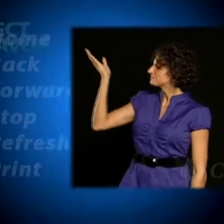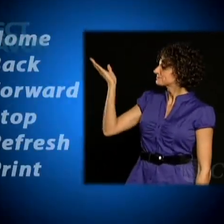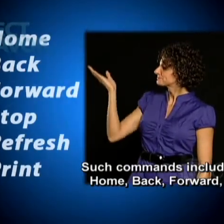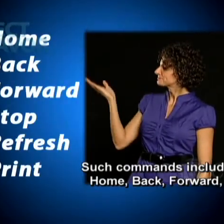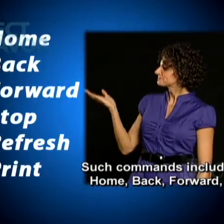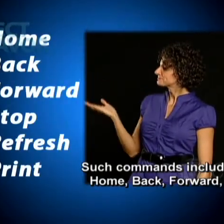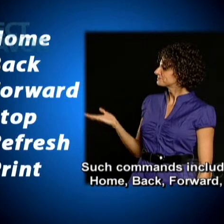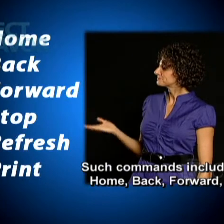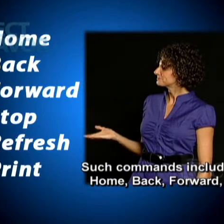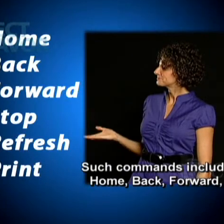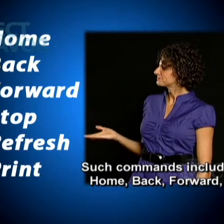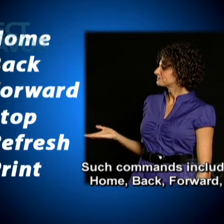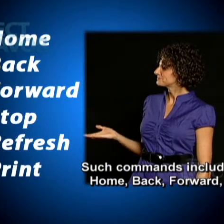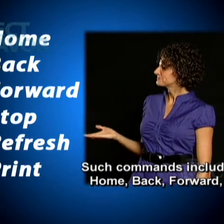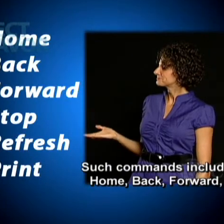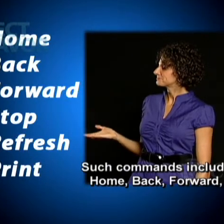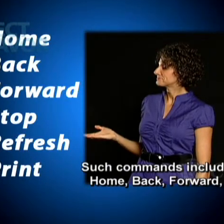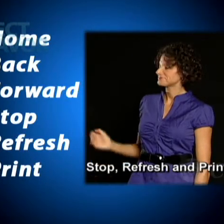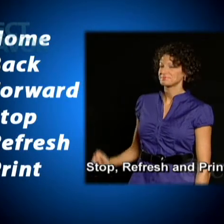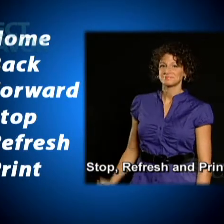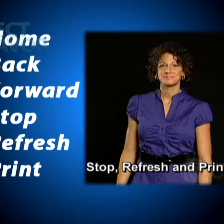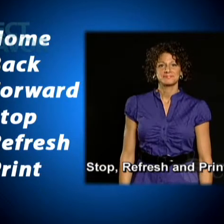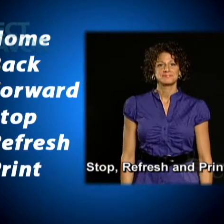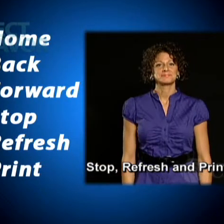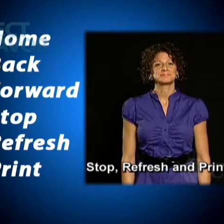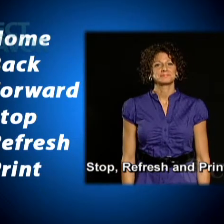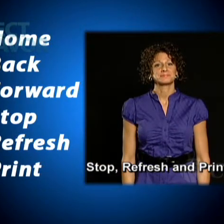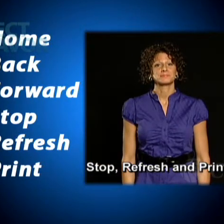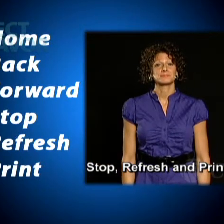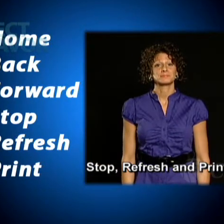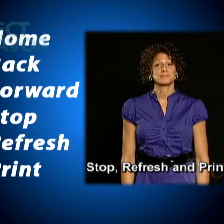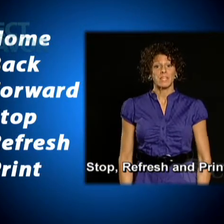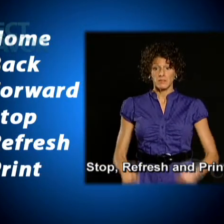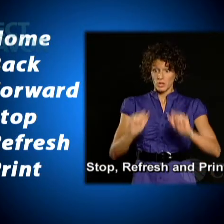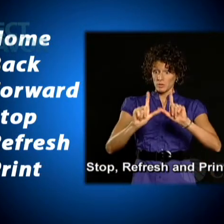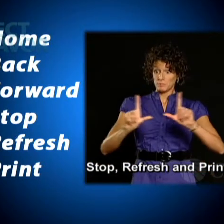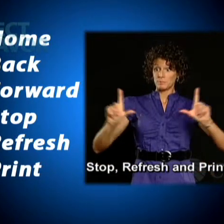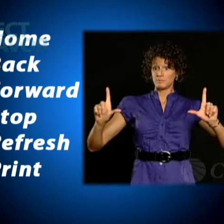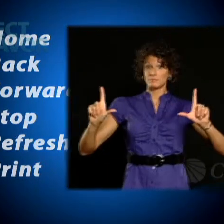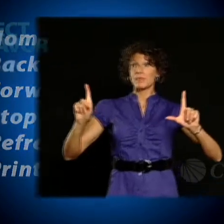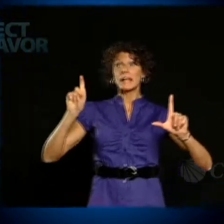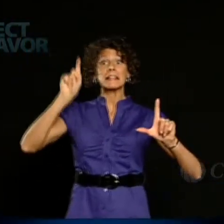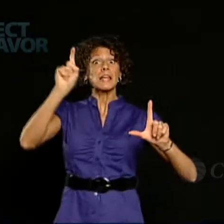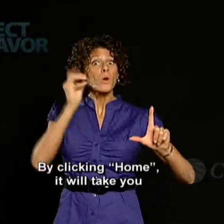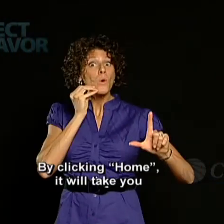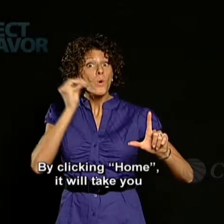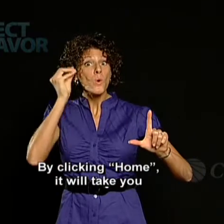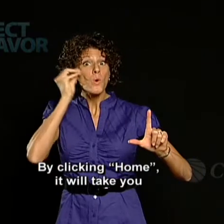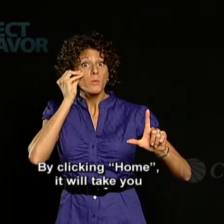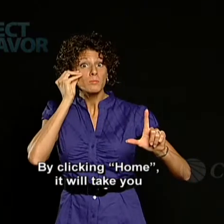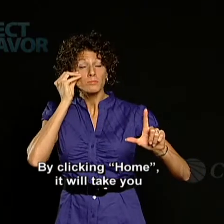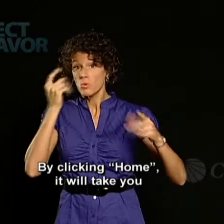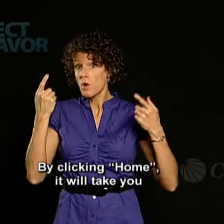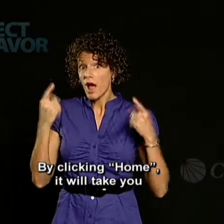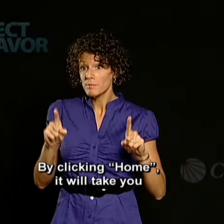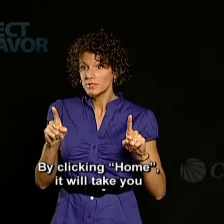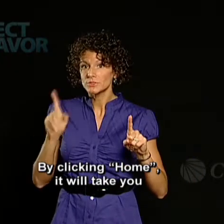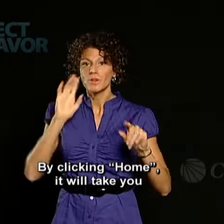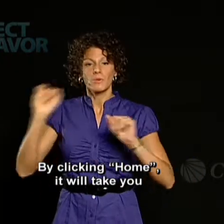Such commands include Home, Back, Forward, Stop, Refresh, and Print. By clicking Home, it will take